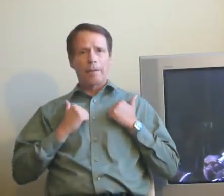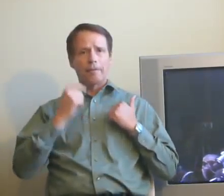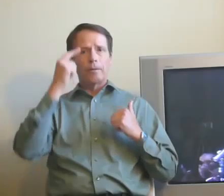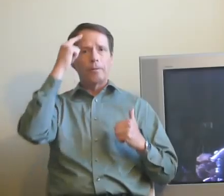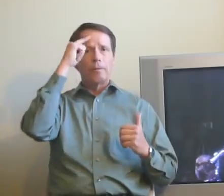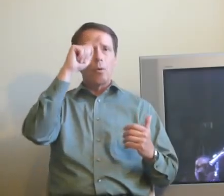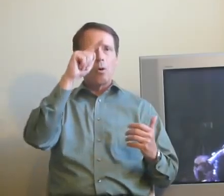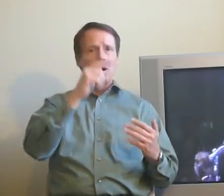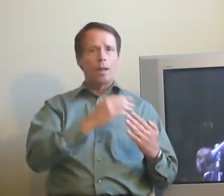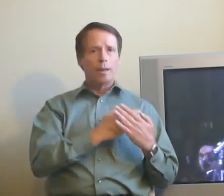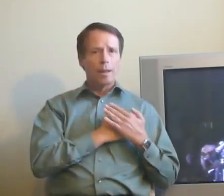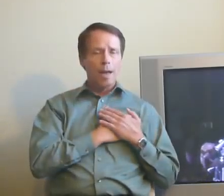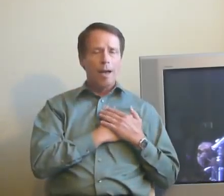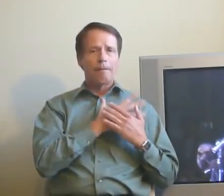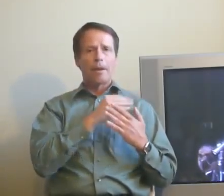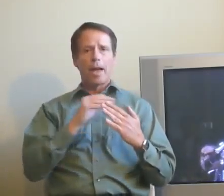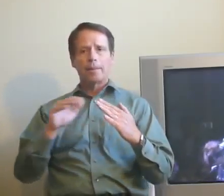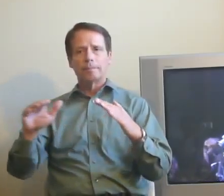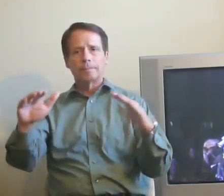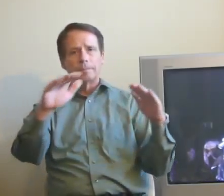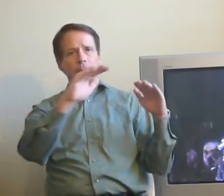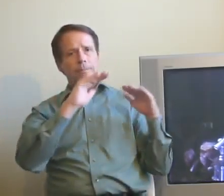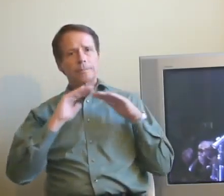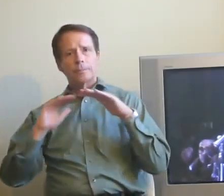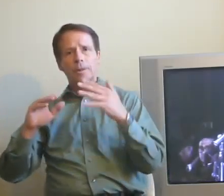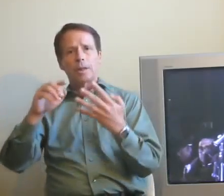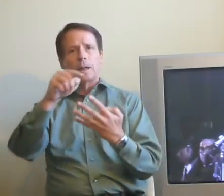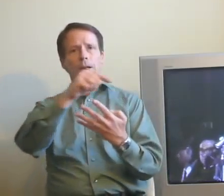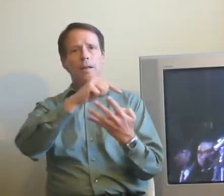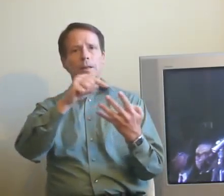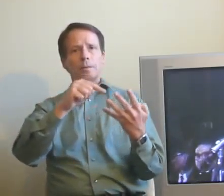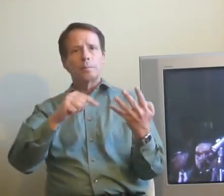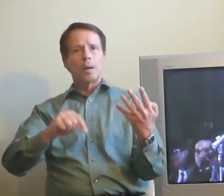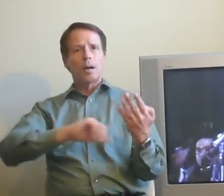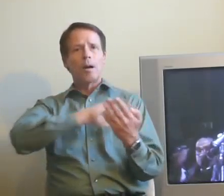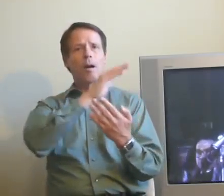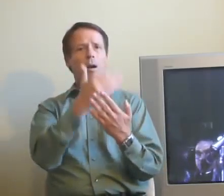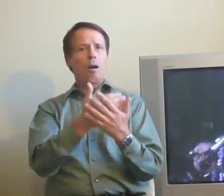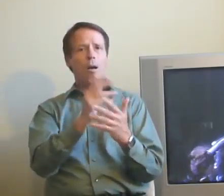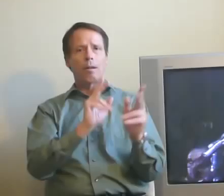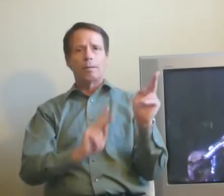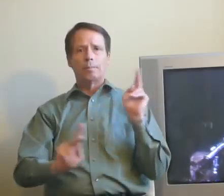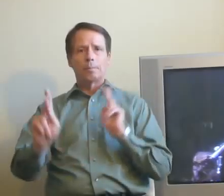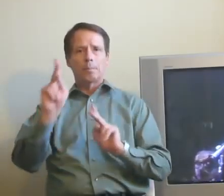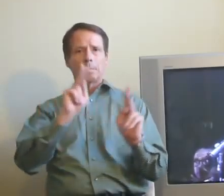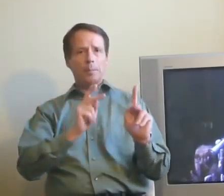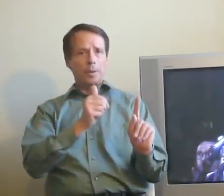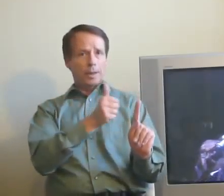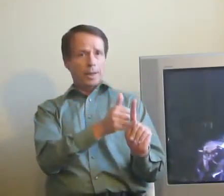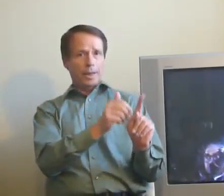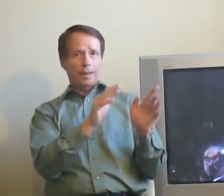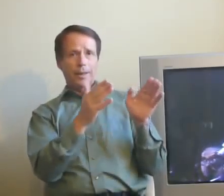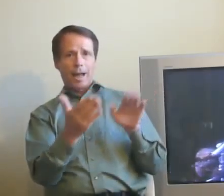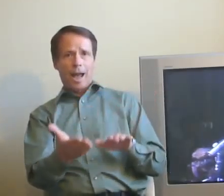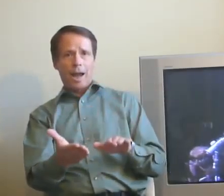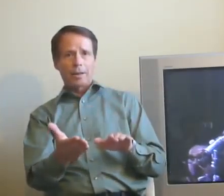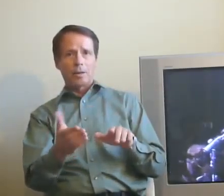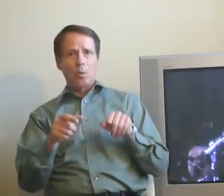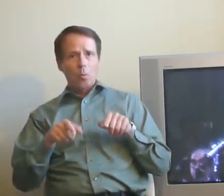and to justice between fellow human beings. He died in the cause